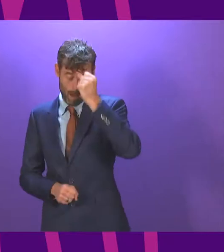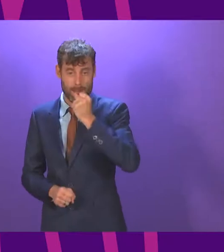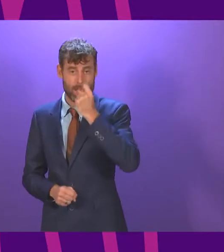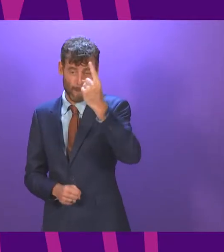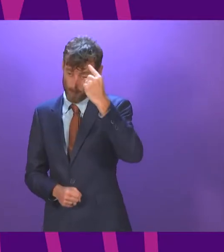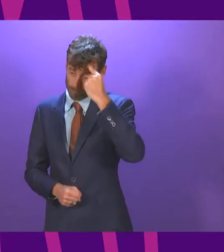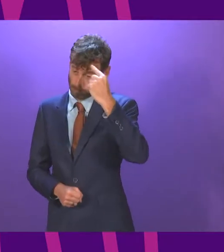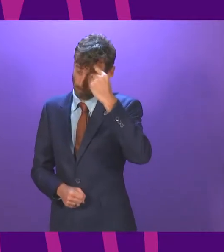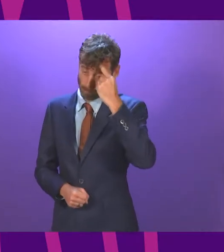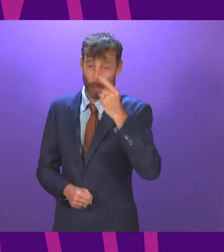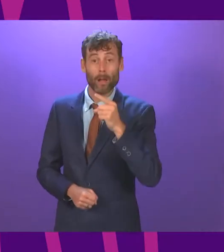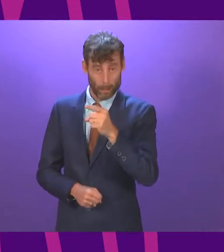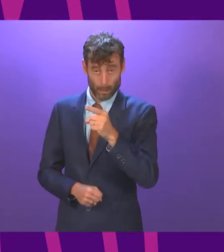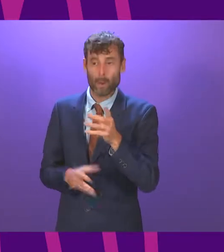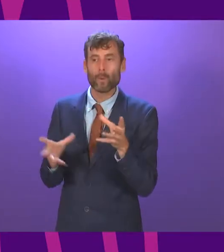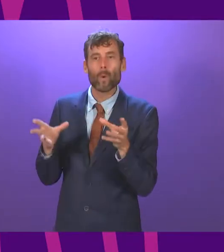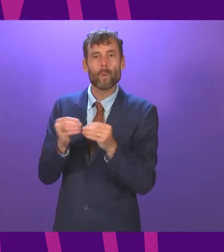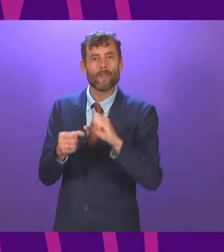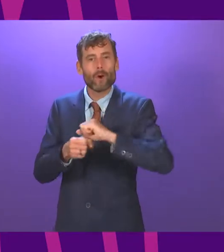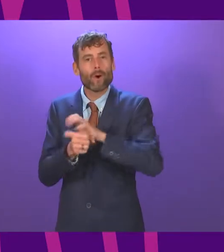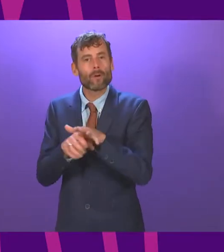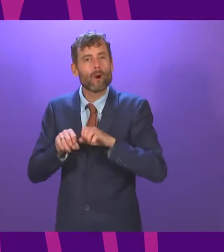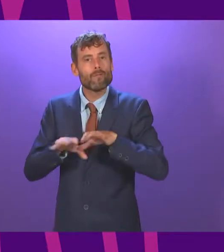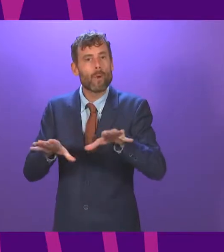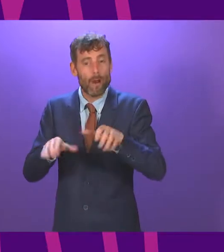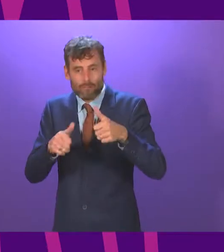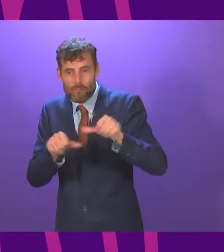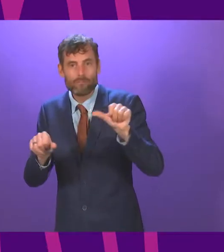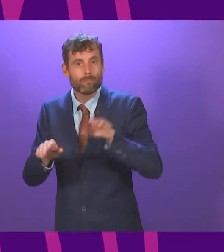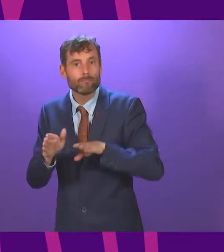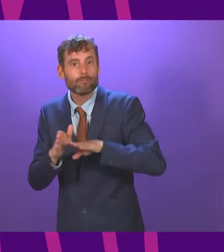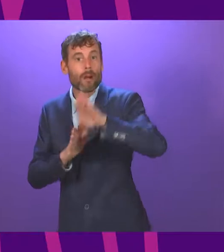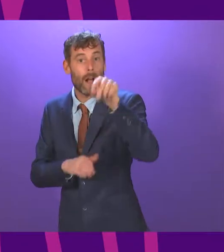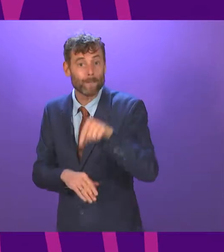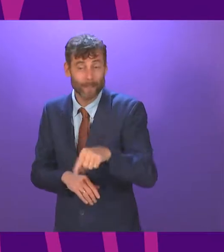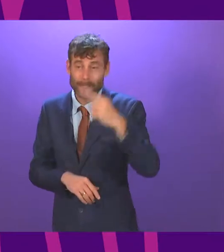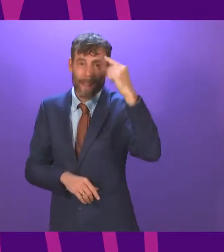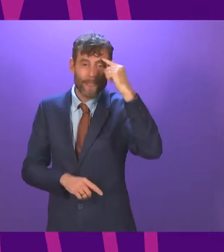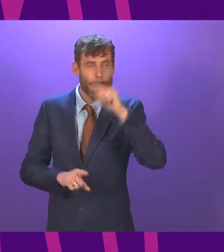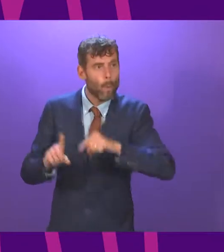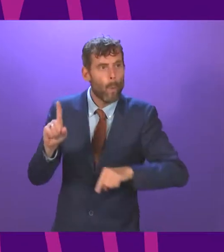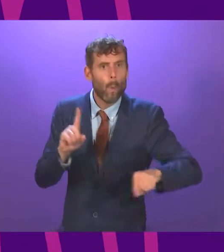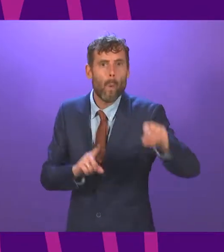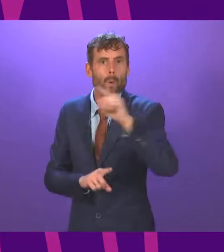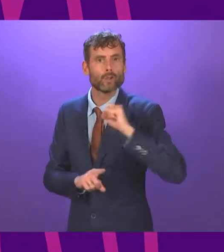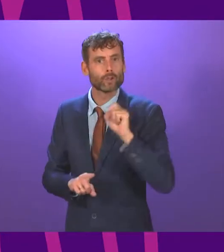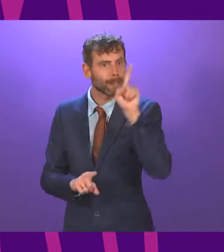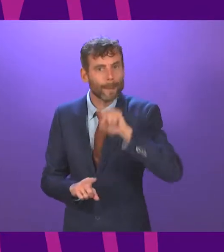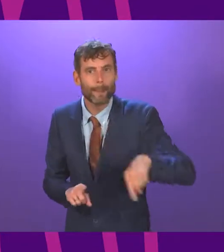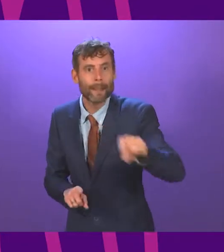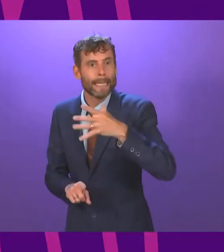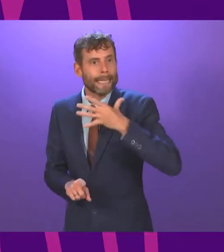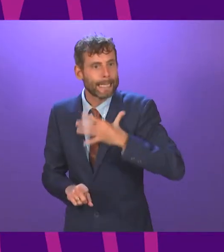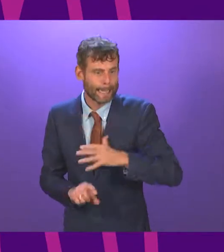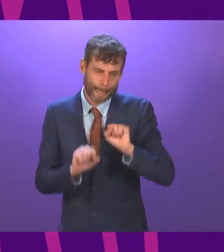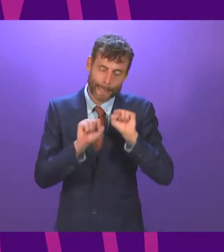and Cabinet Secretary for the Covid recovery over the summer was not the wider interests of the people of Scotland, but the narrow political